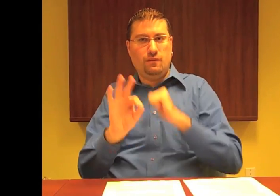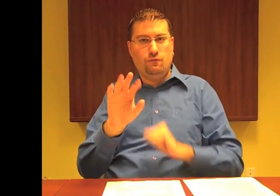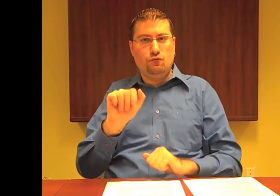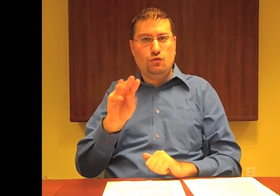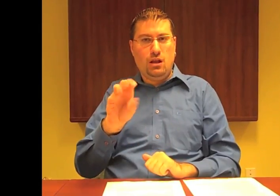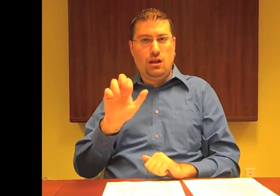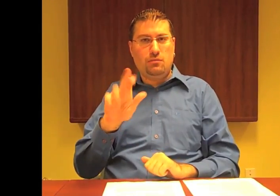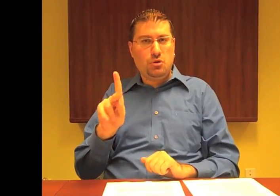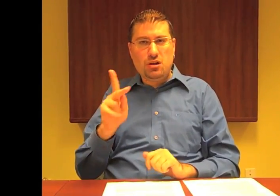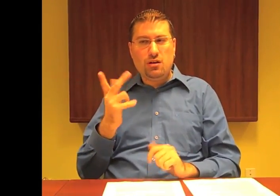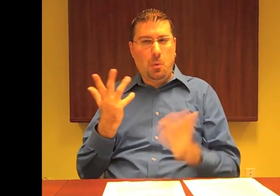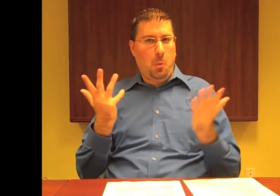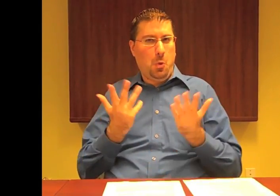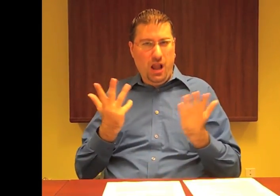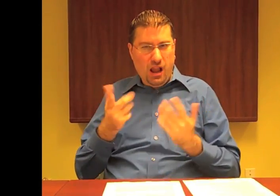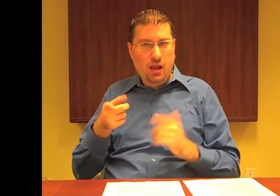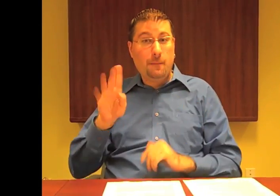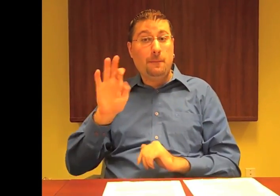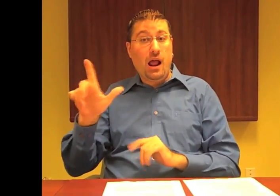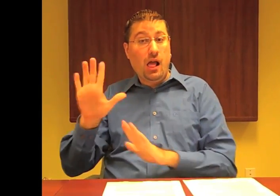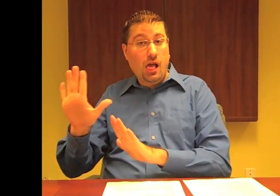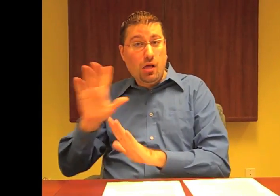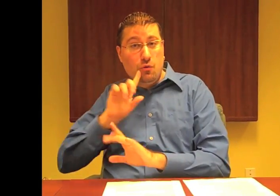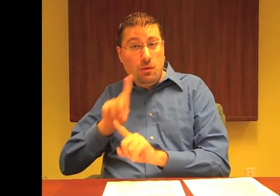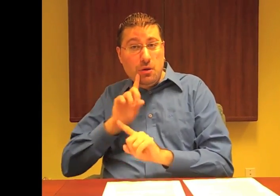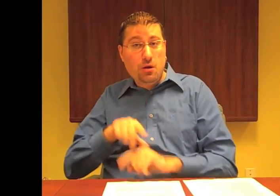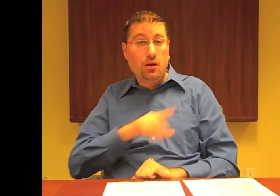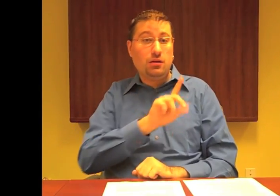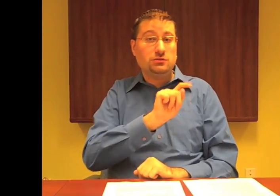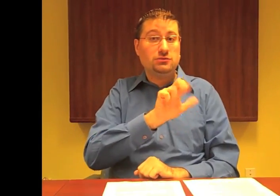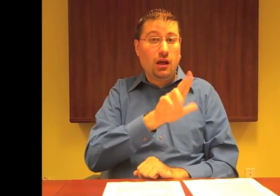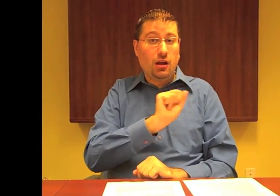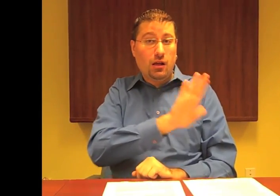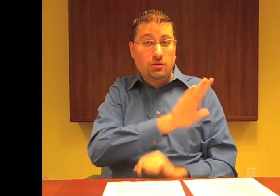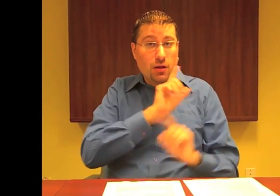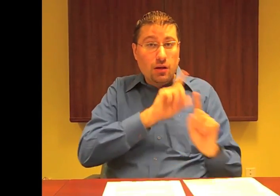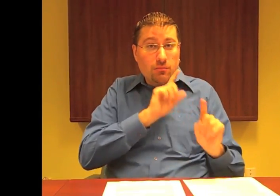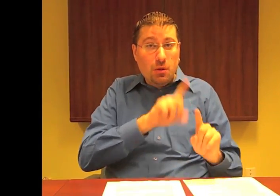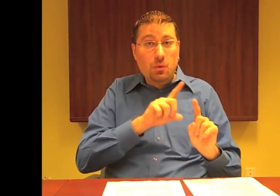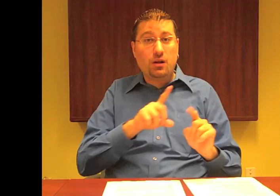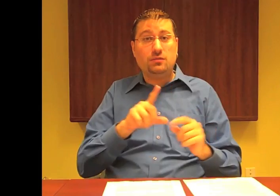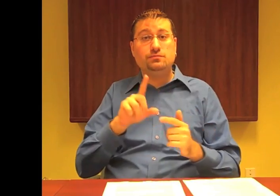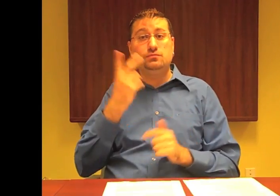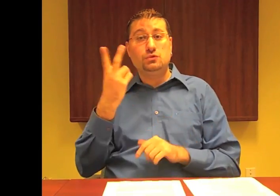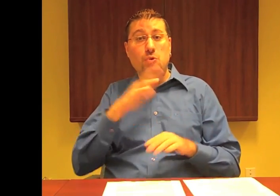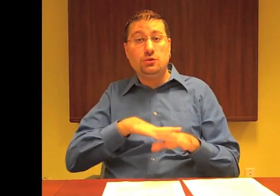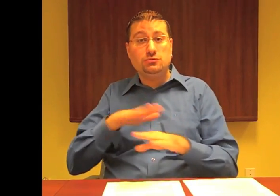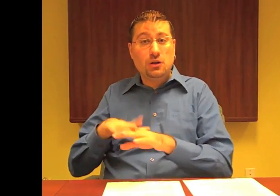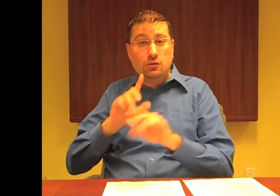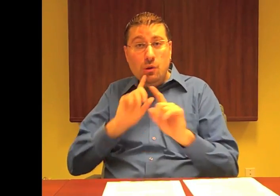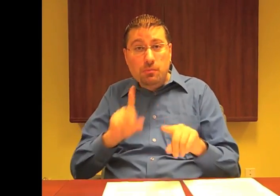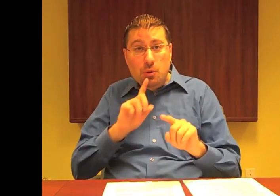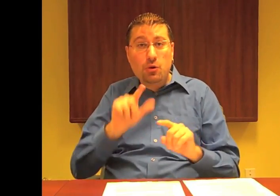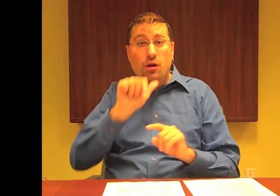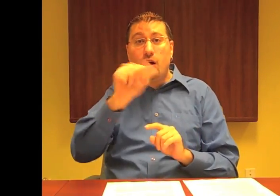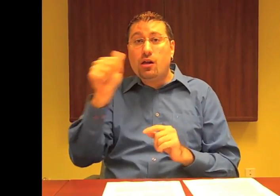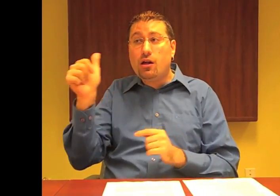including the Bell and TELUS reports, the two consultants reports, as well as other